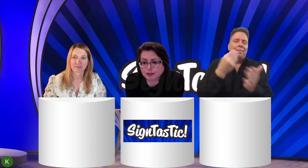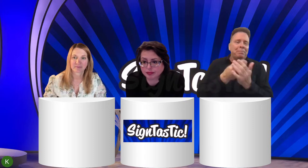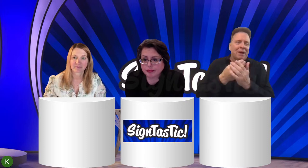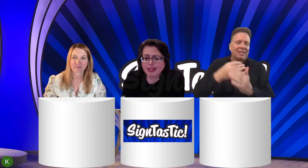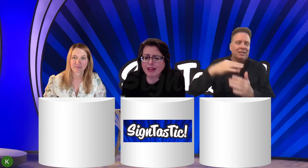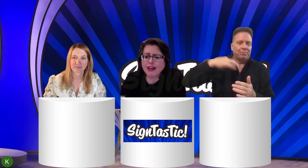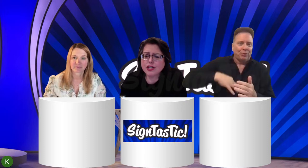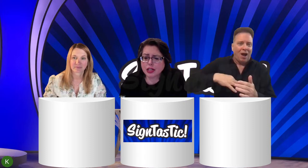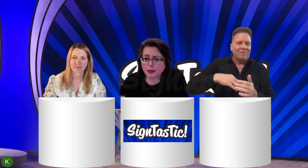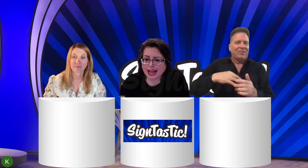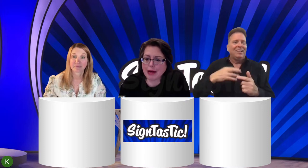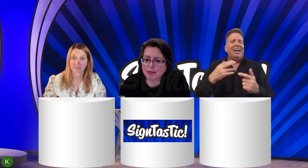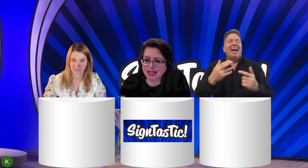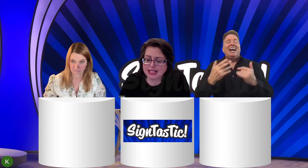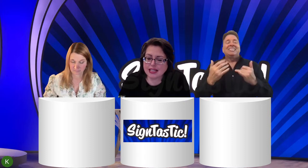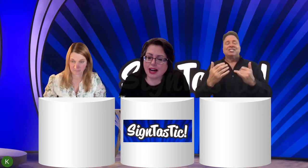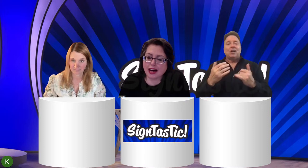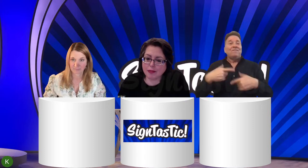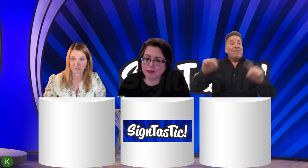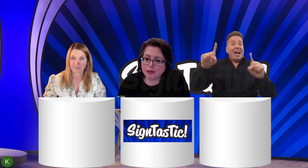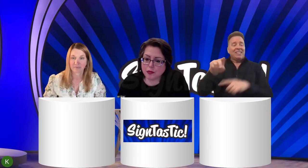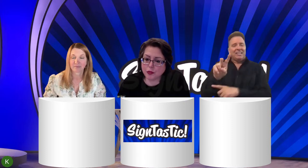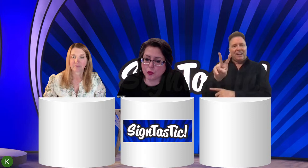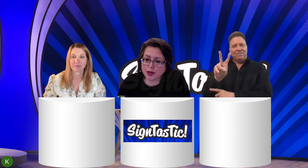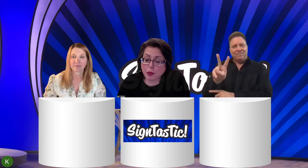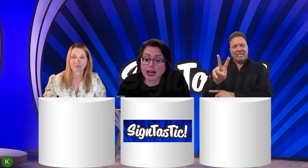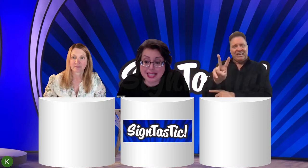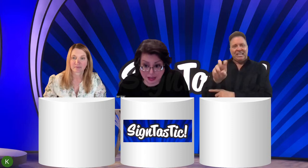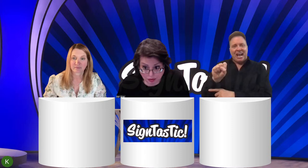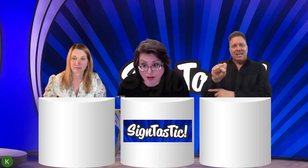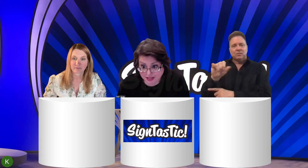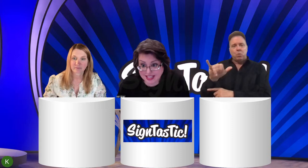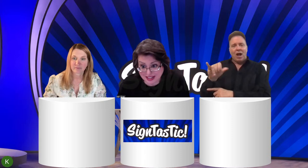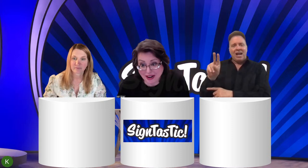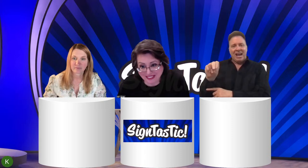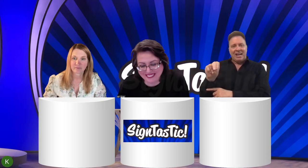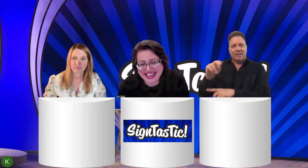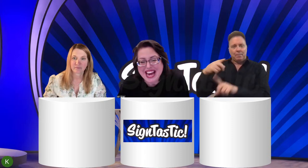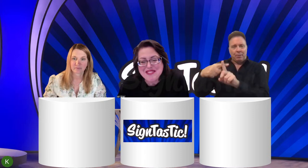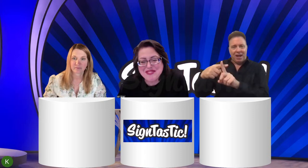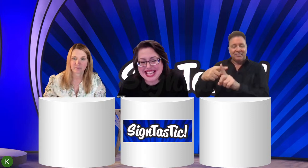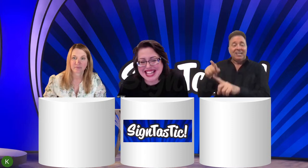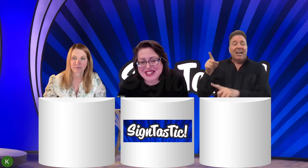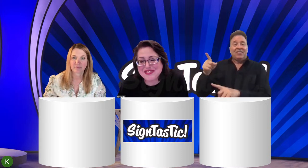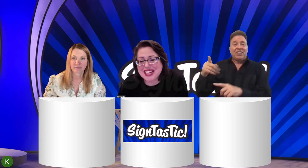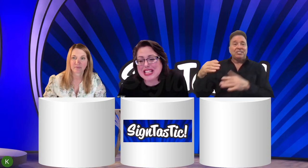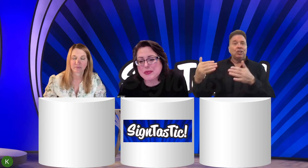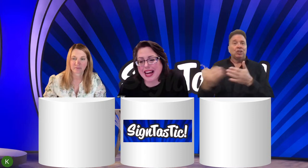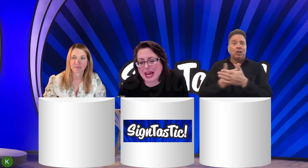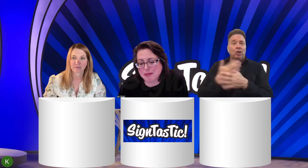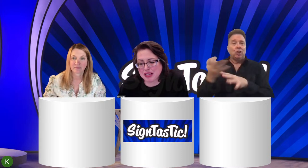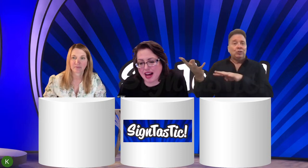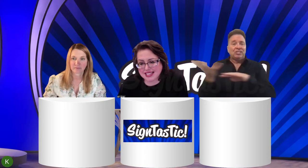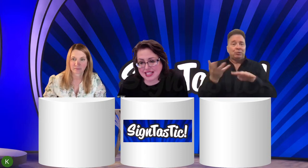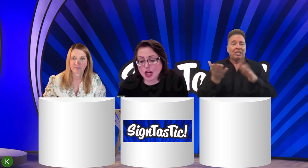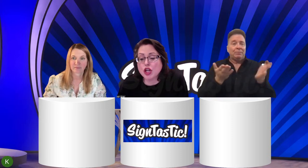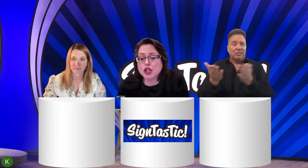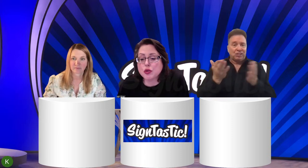And eventually what happened, um, we wanted to get a profit, you know, but then there's VSYN plus is a new